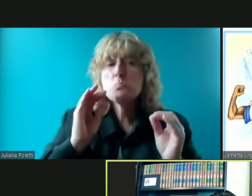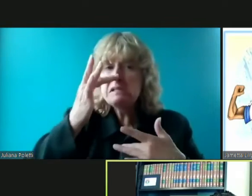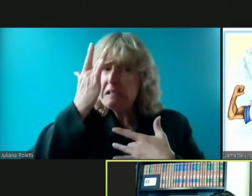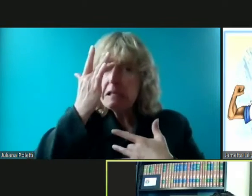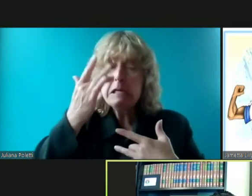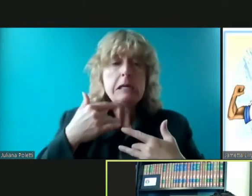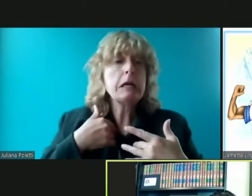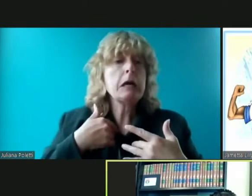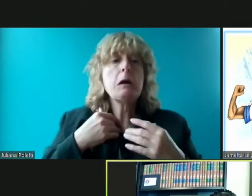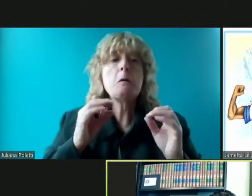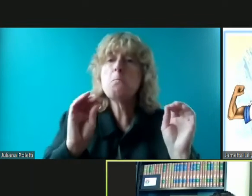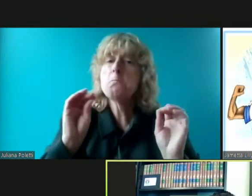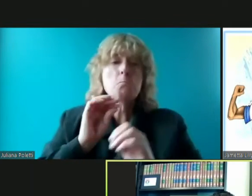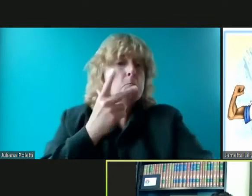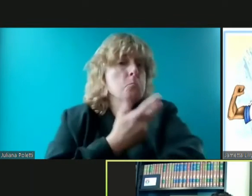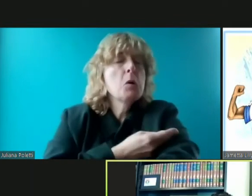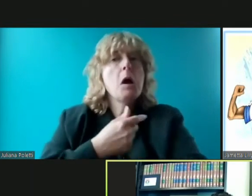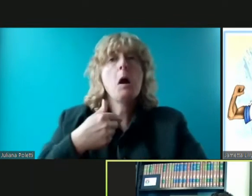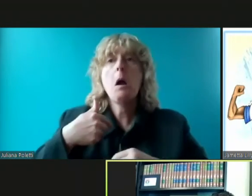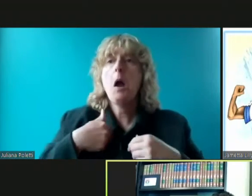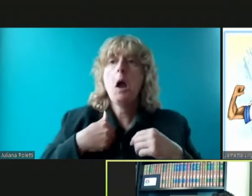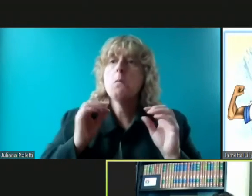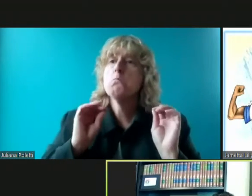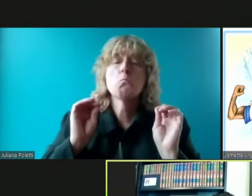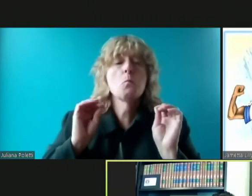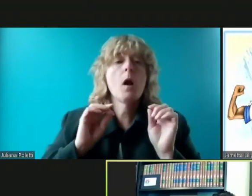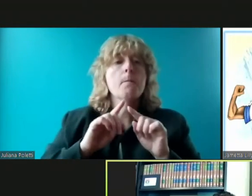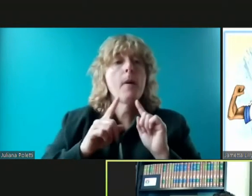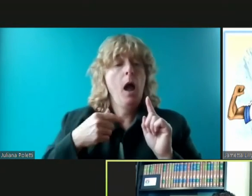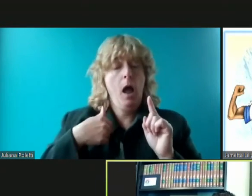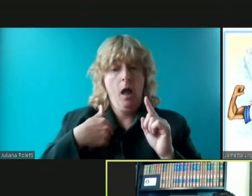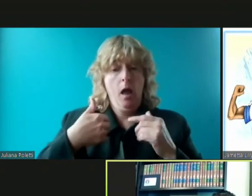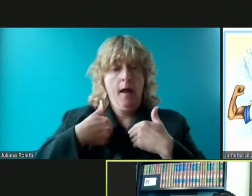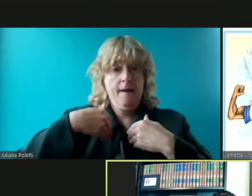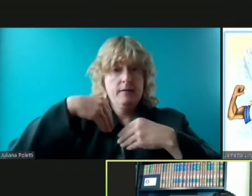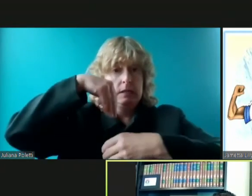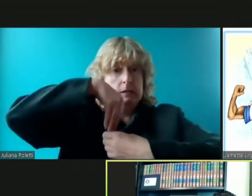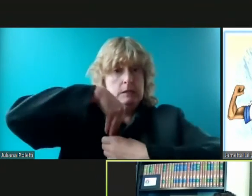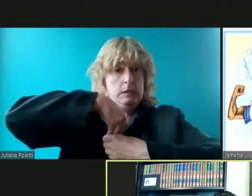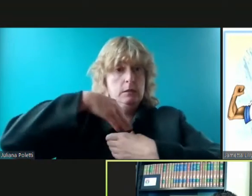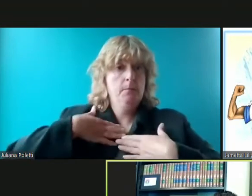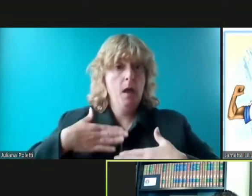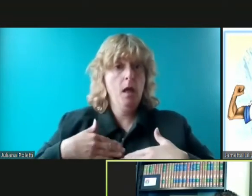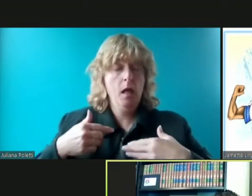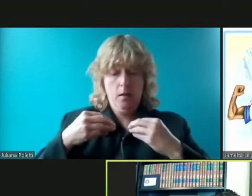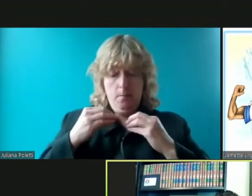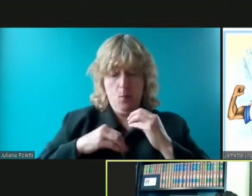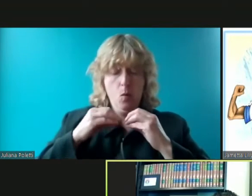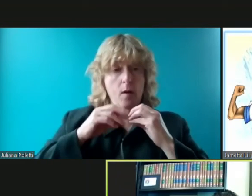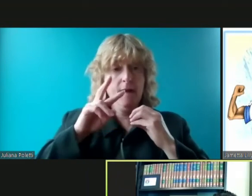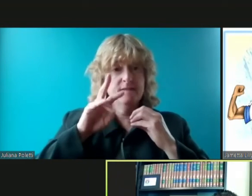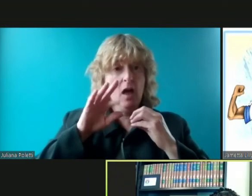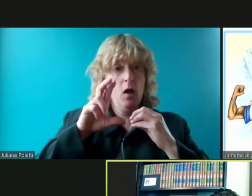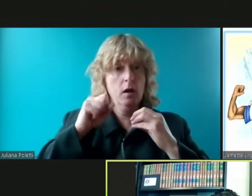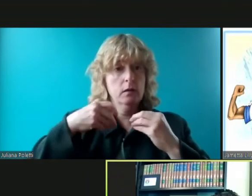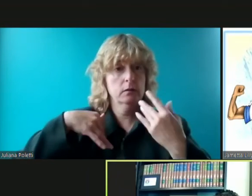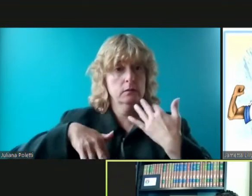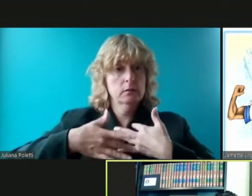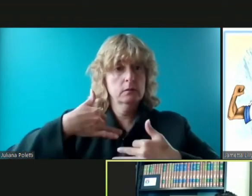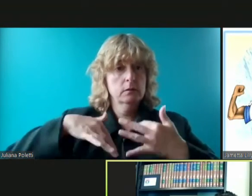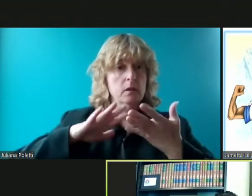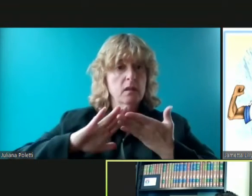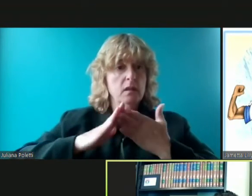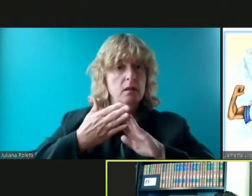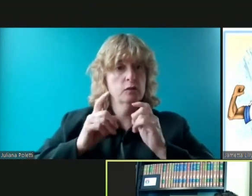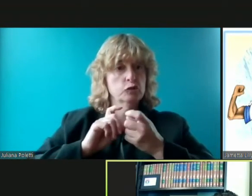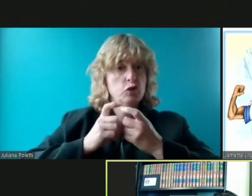then i am producing more virus and making more more virus available in the community to get to those people who may get sick those